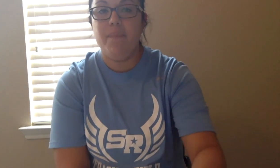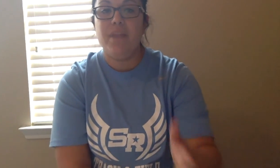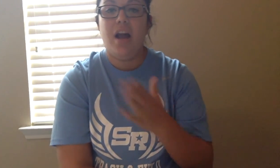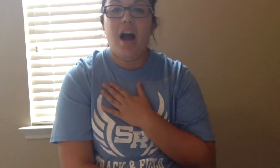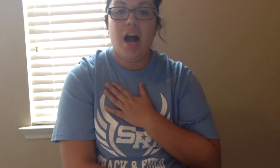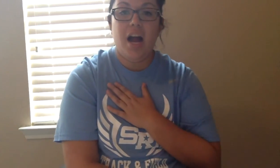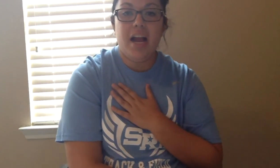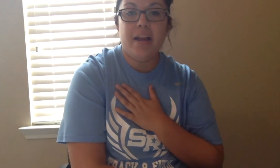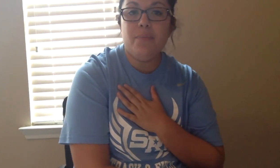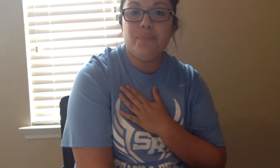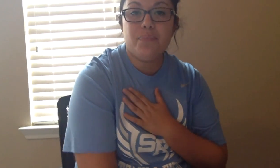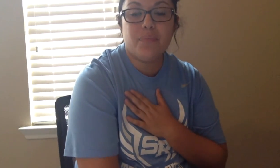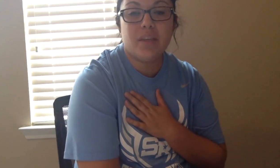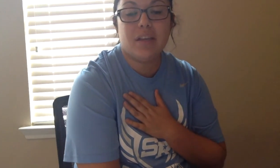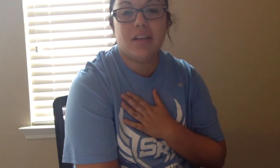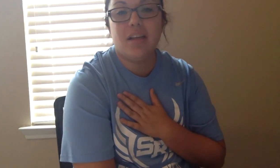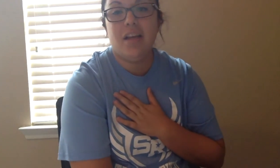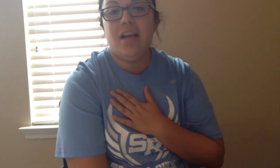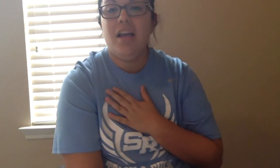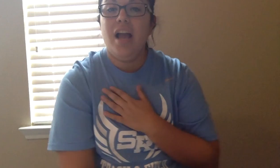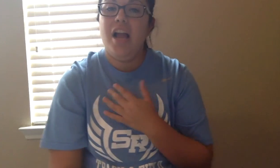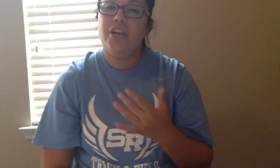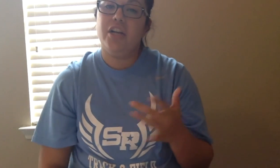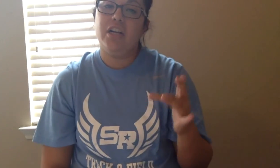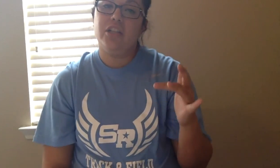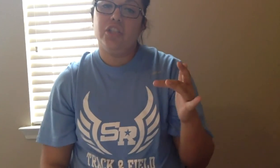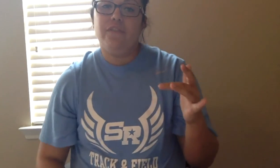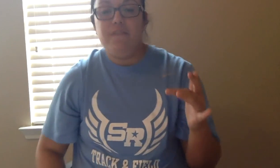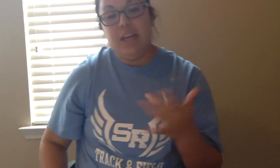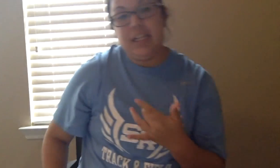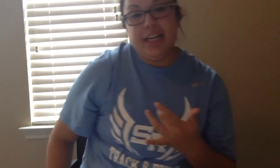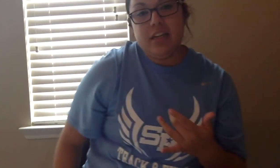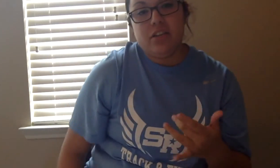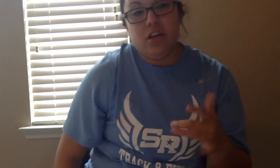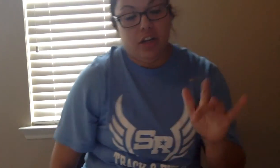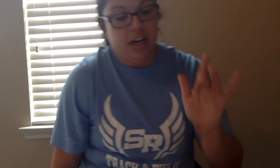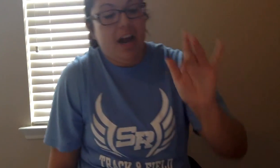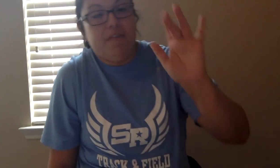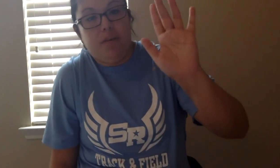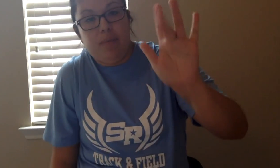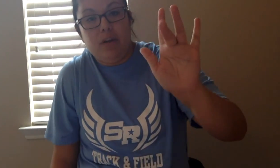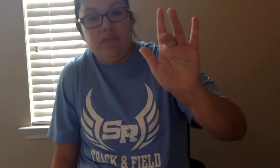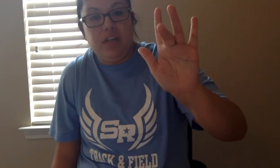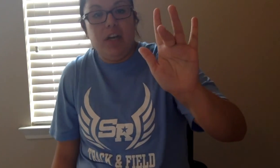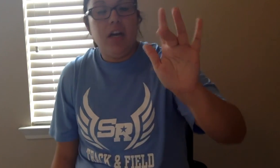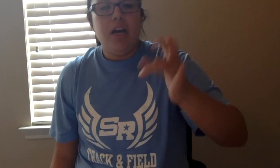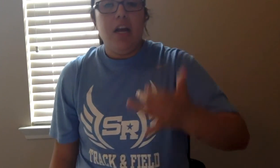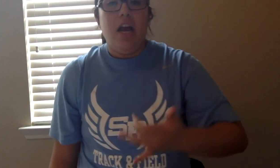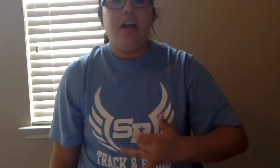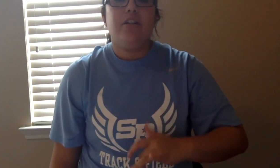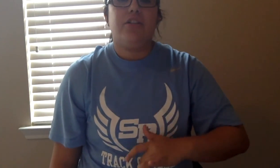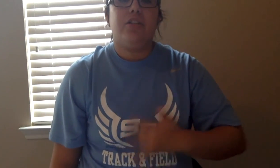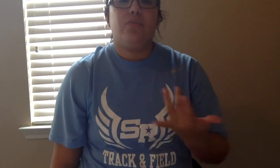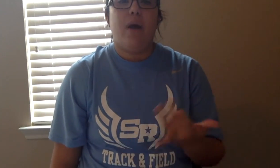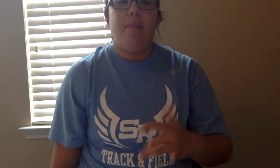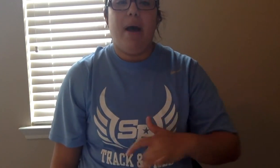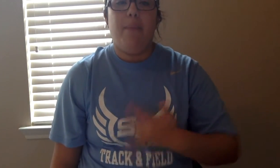I and you're gonna do feeling so you're gonna have your middle finger and you're just gonna swipe up